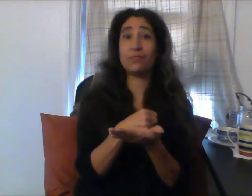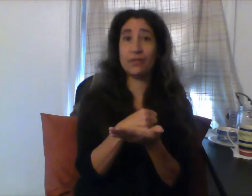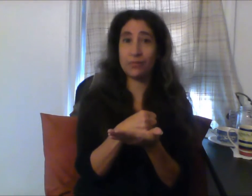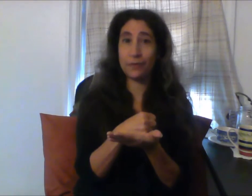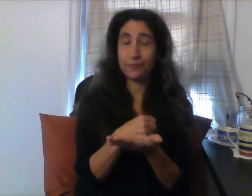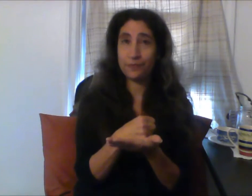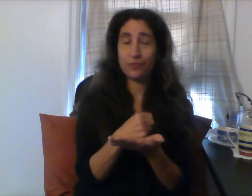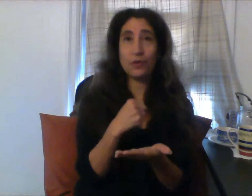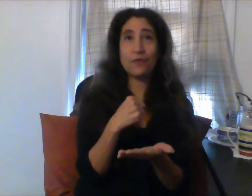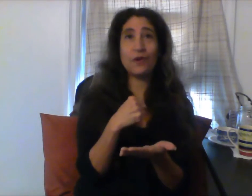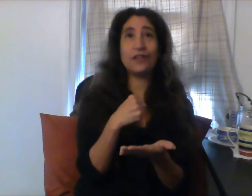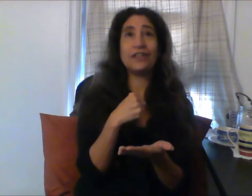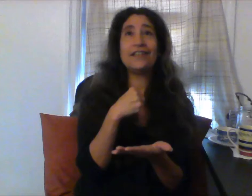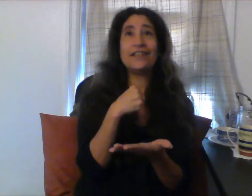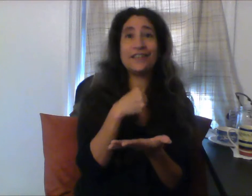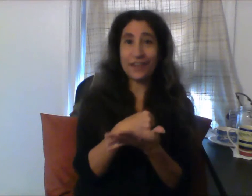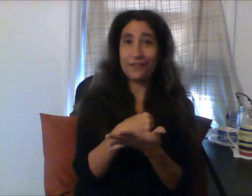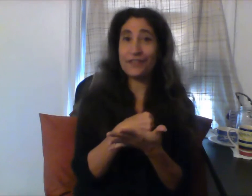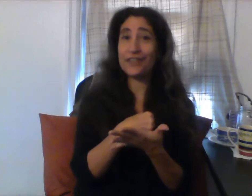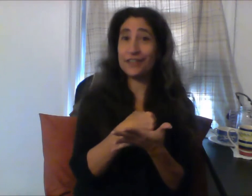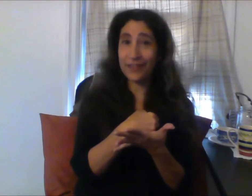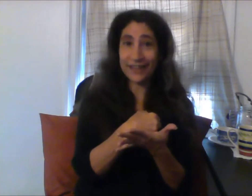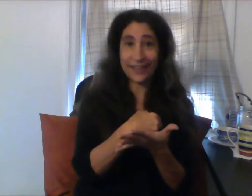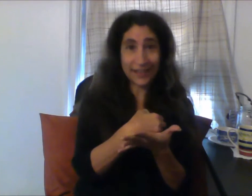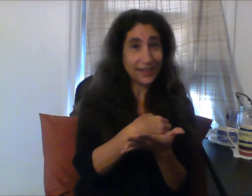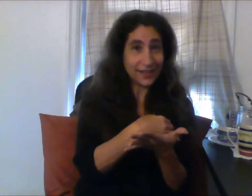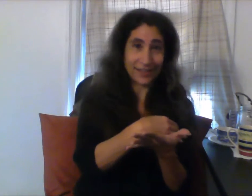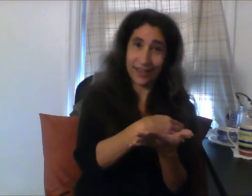people. People suffer greatly, okay.